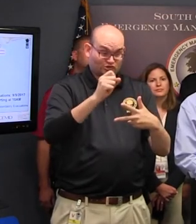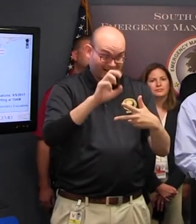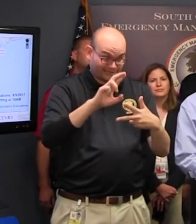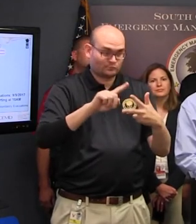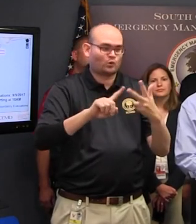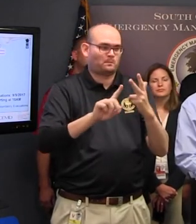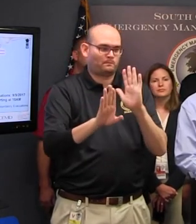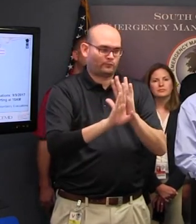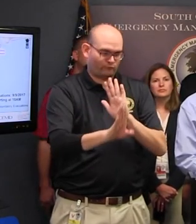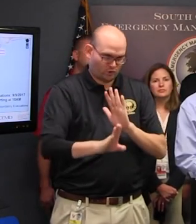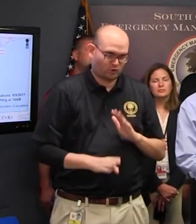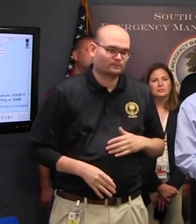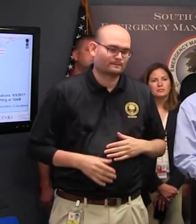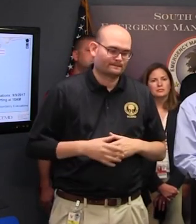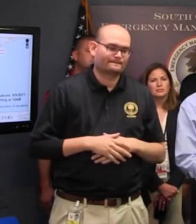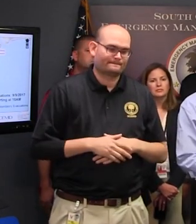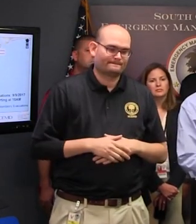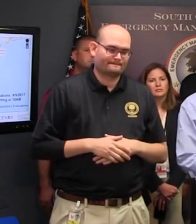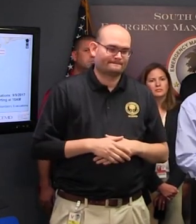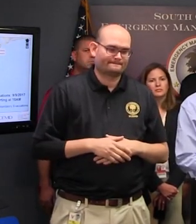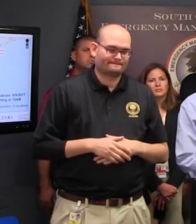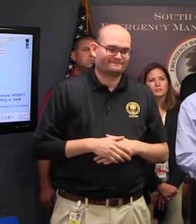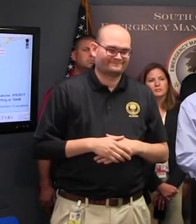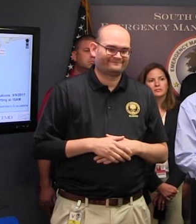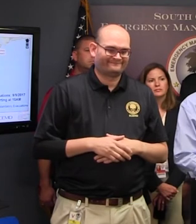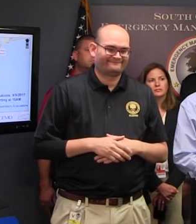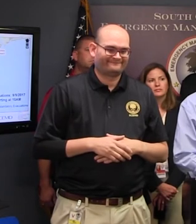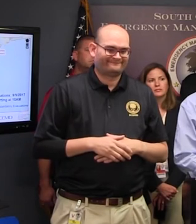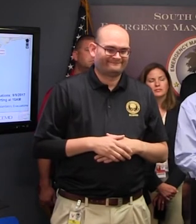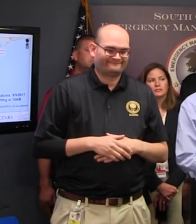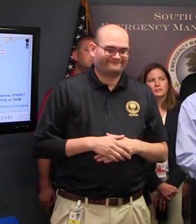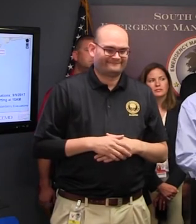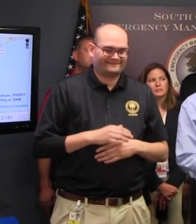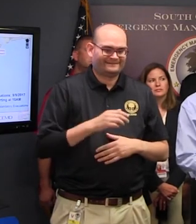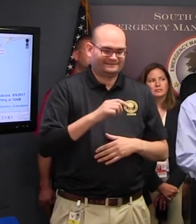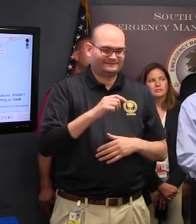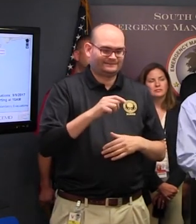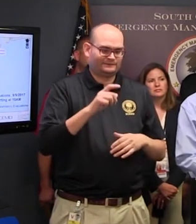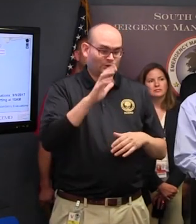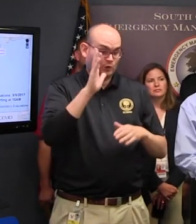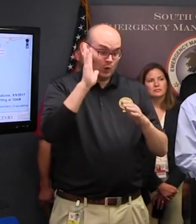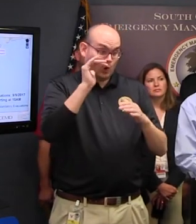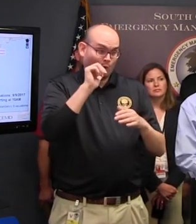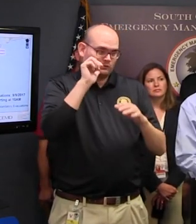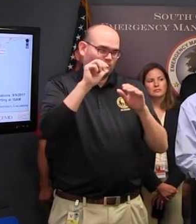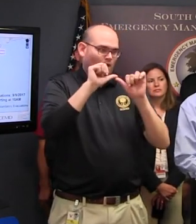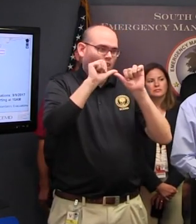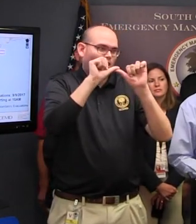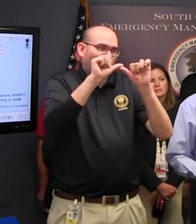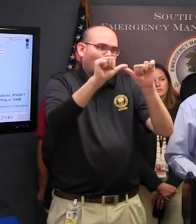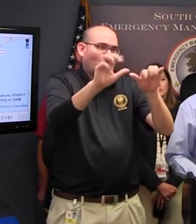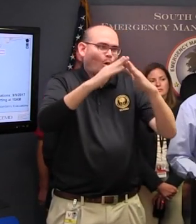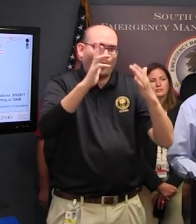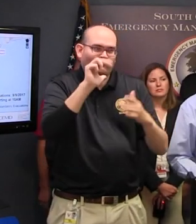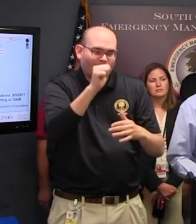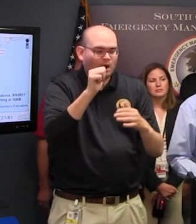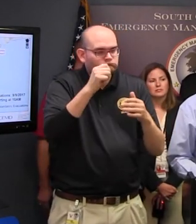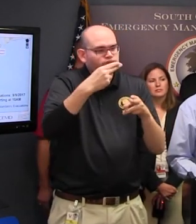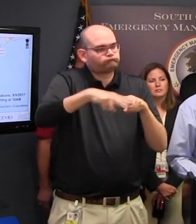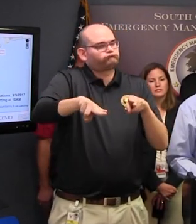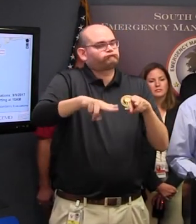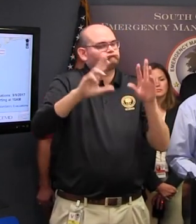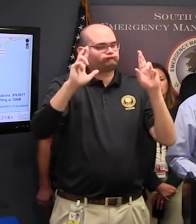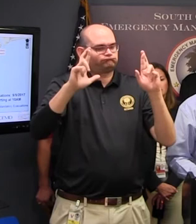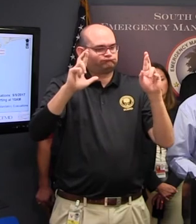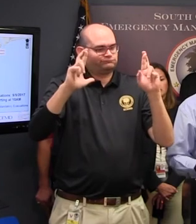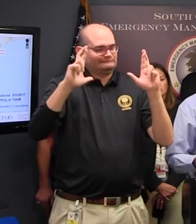it turns out they're not necessary, they won't be open long But right now, we're hoping for the best and preparing for the